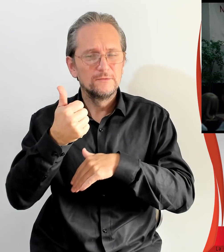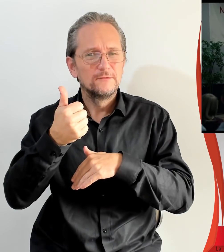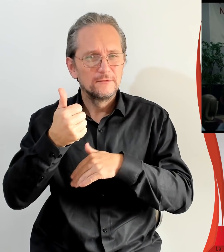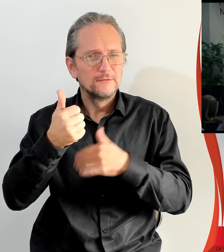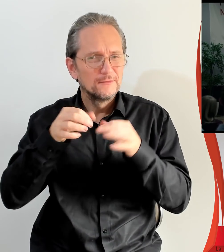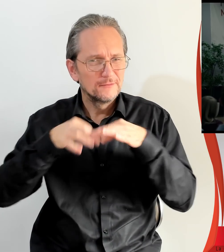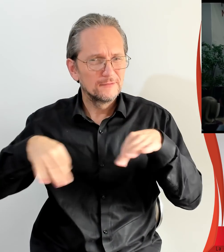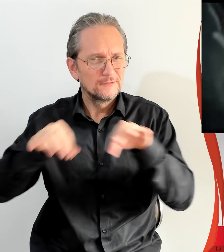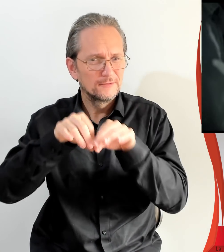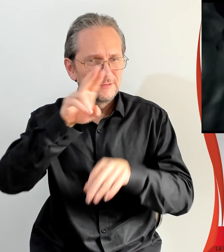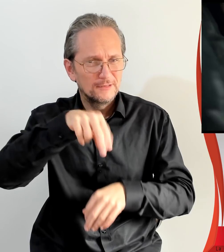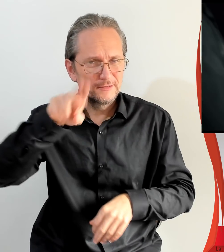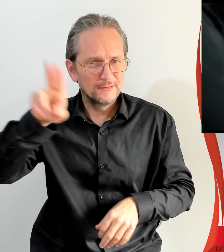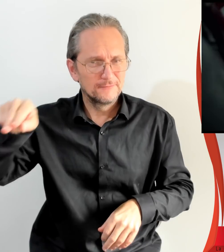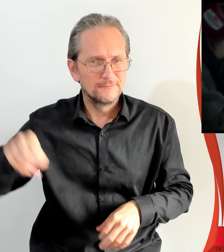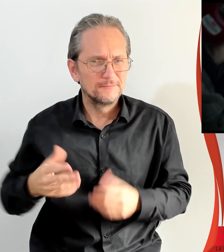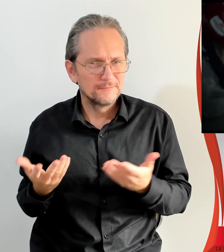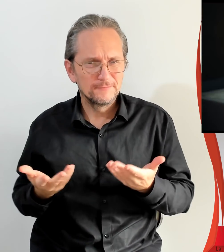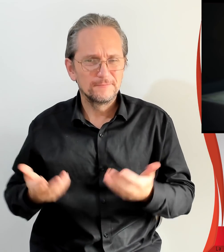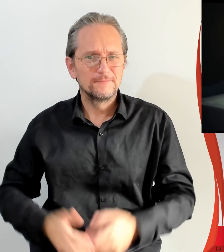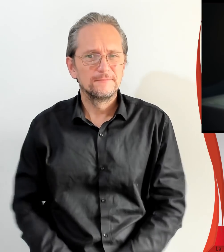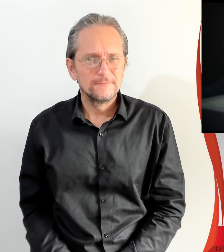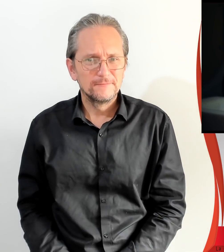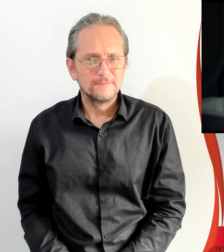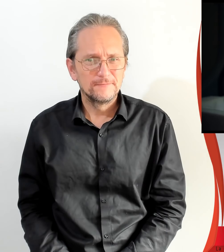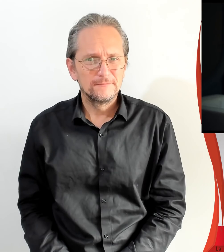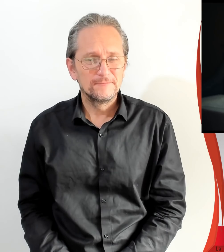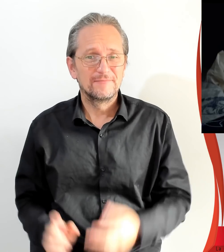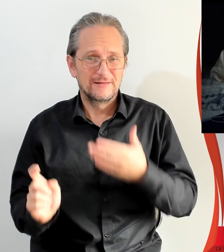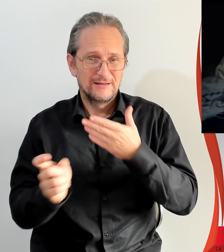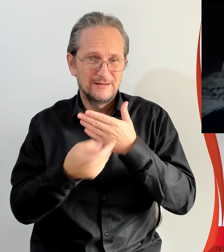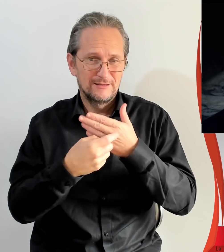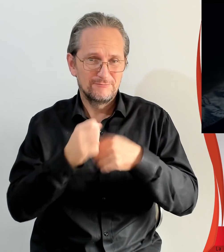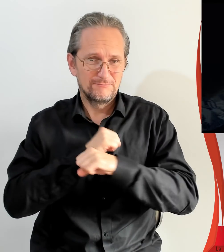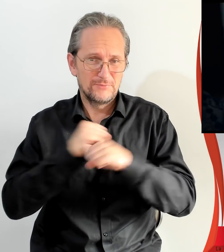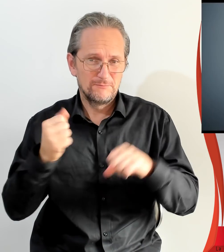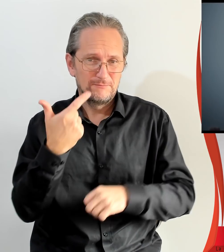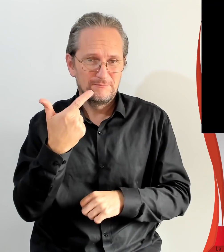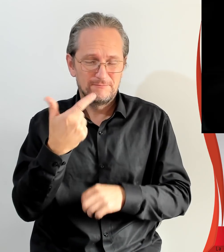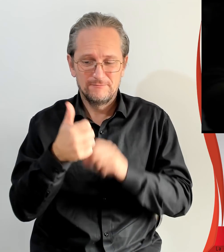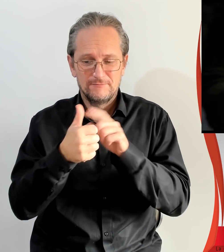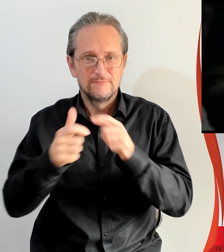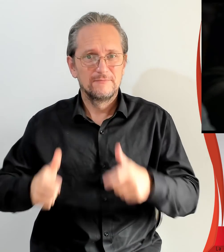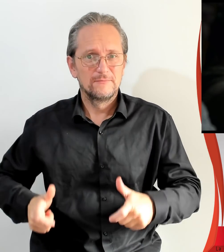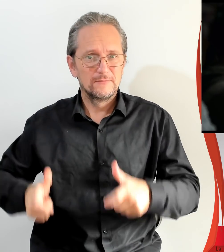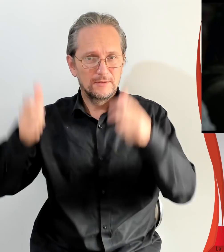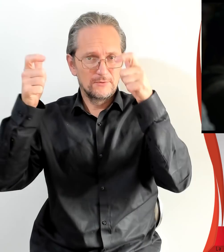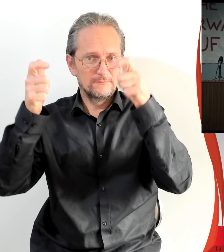Come from Everyone is welcome regardless of nationality and if I was prime minister,